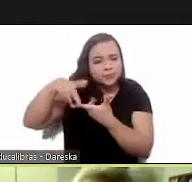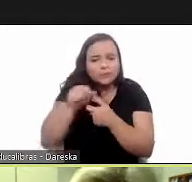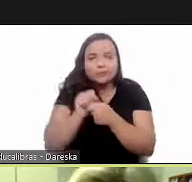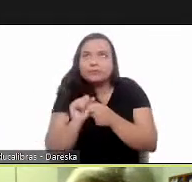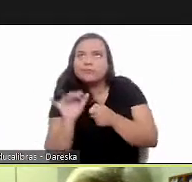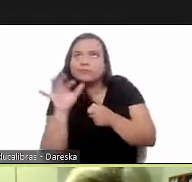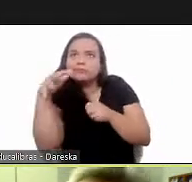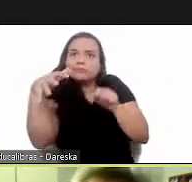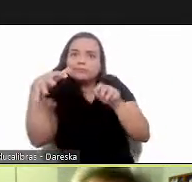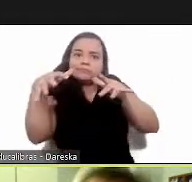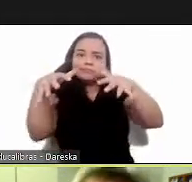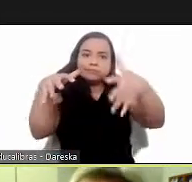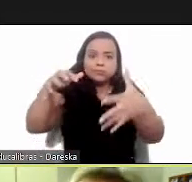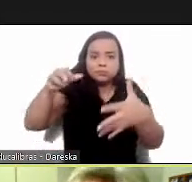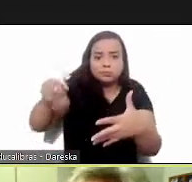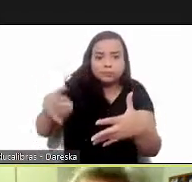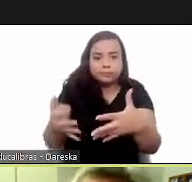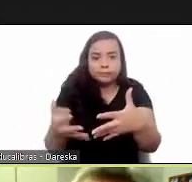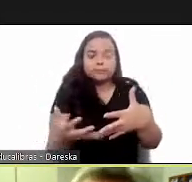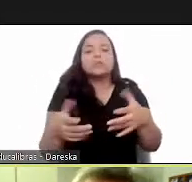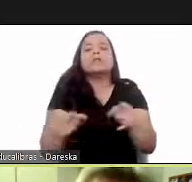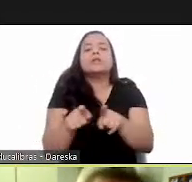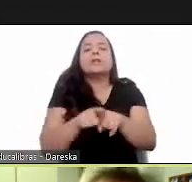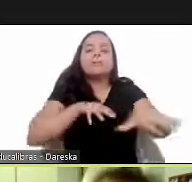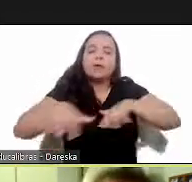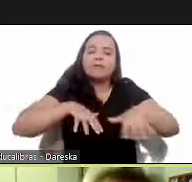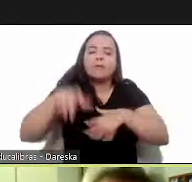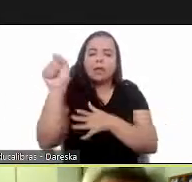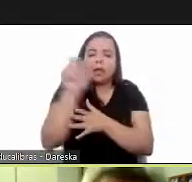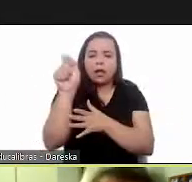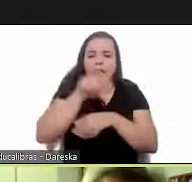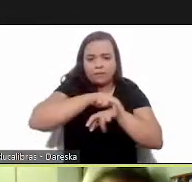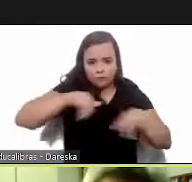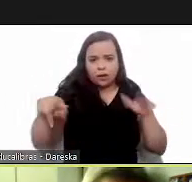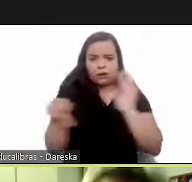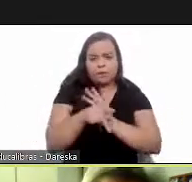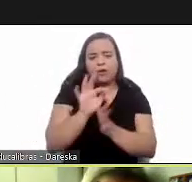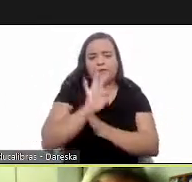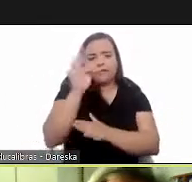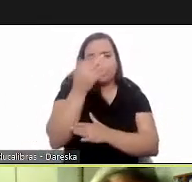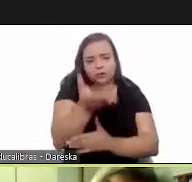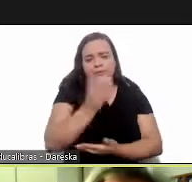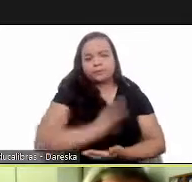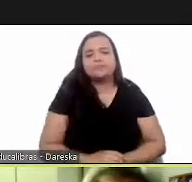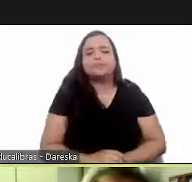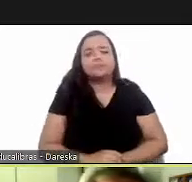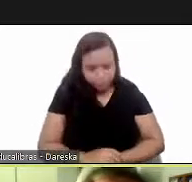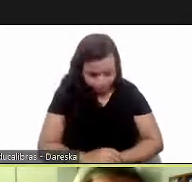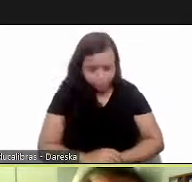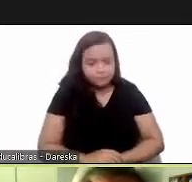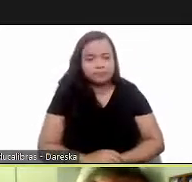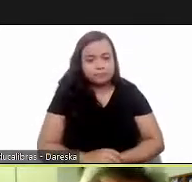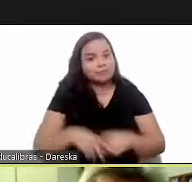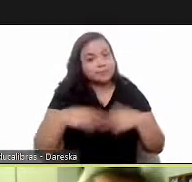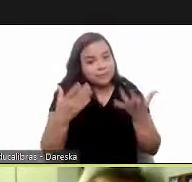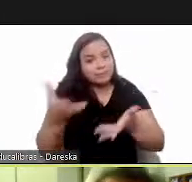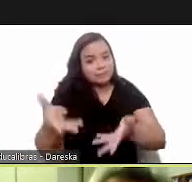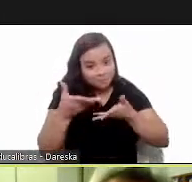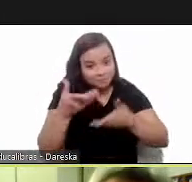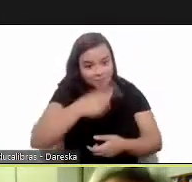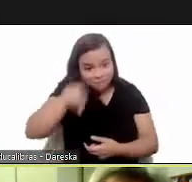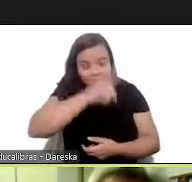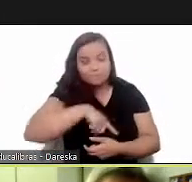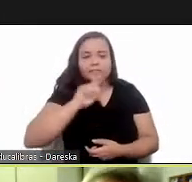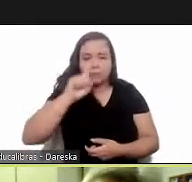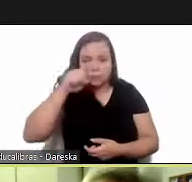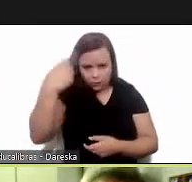movement uh here have the associations under the fin de chagas federation so i'd